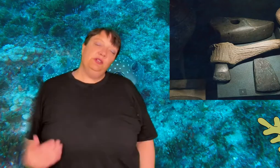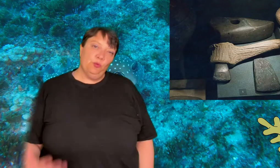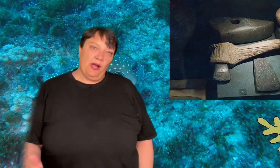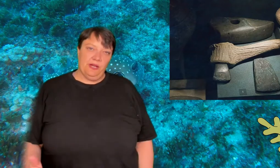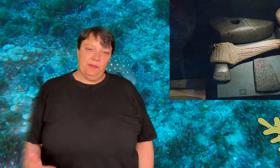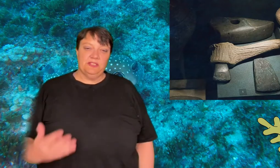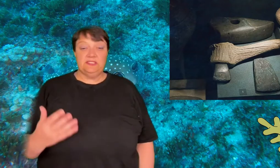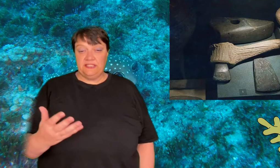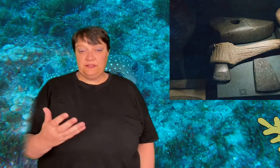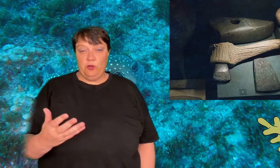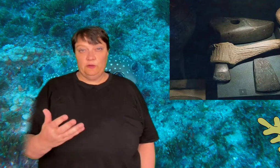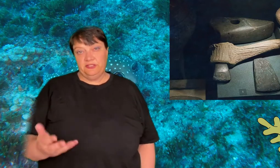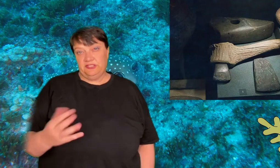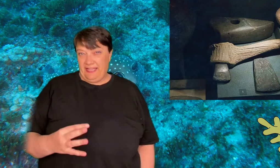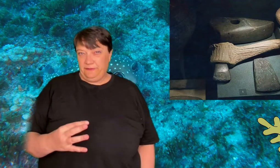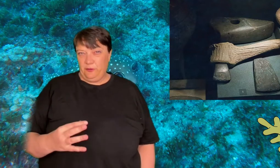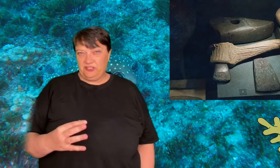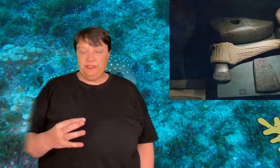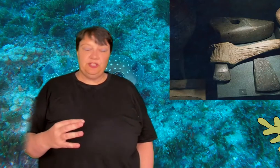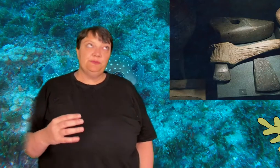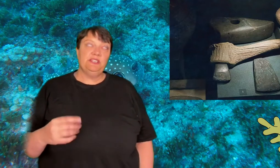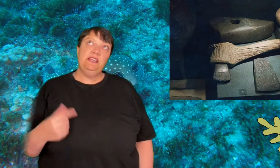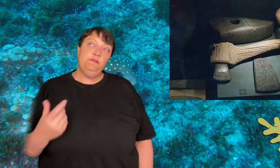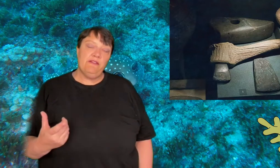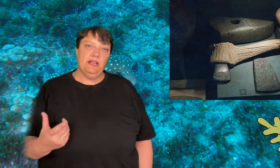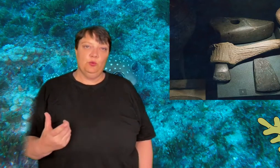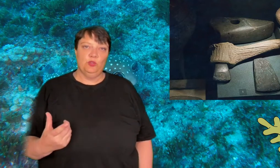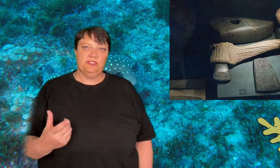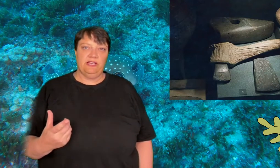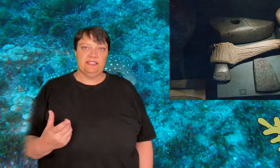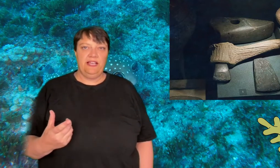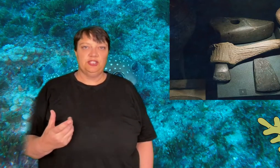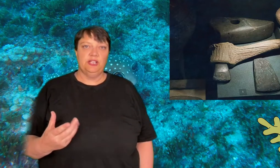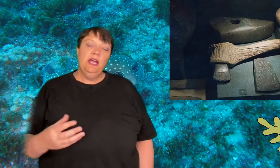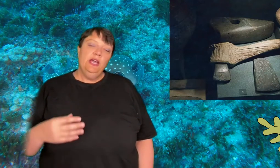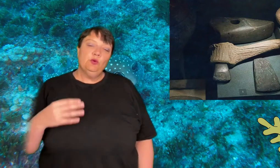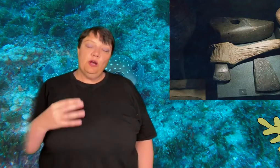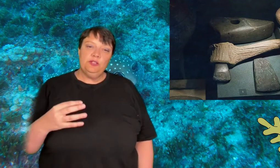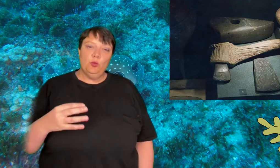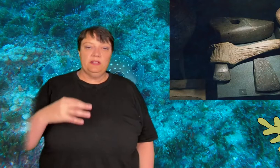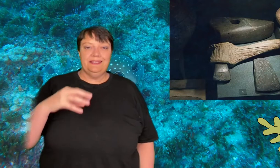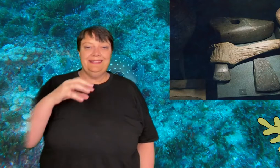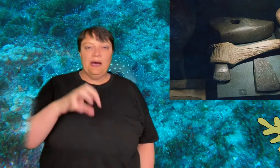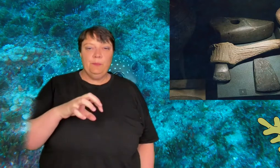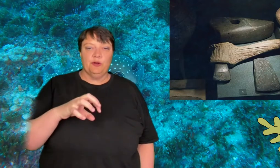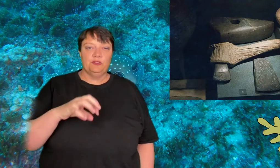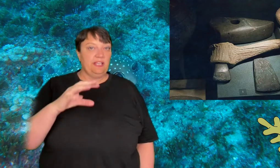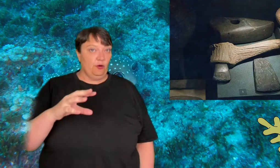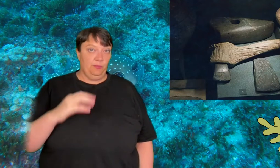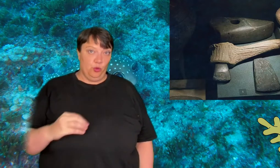The reason why I bring up the six-fold versus eight-fold symmetry is because if you have an underwater civilization you're going to want